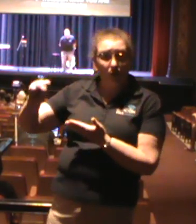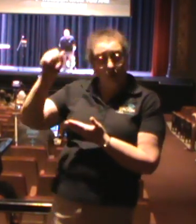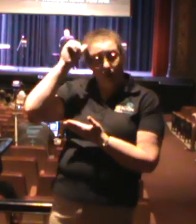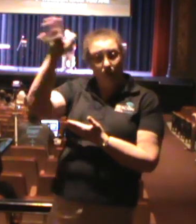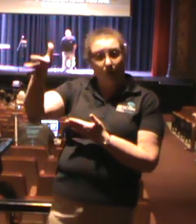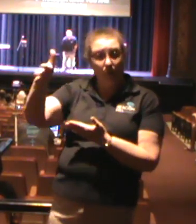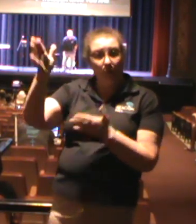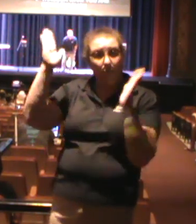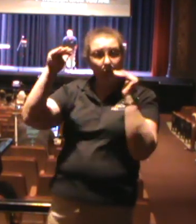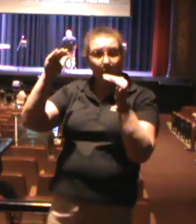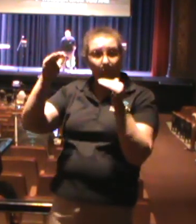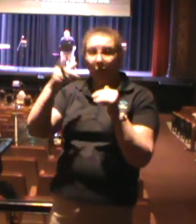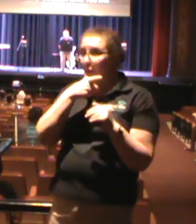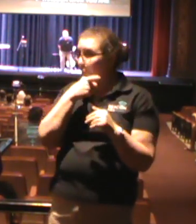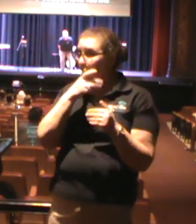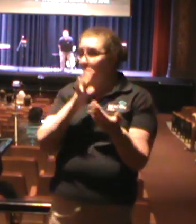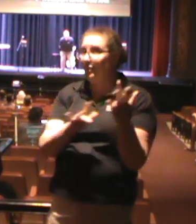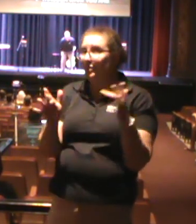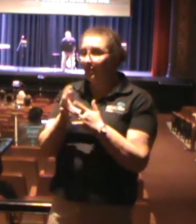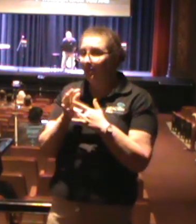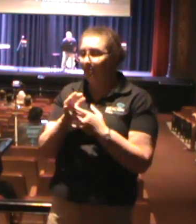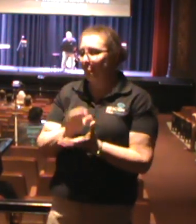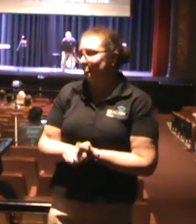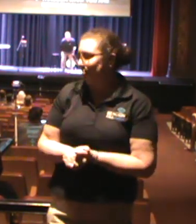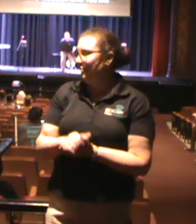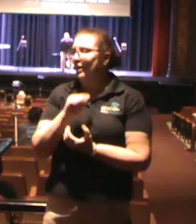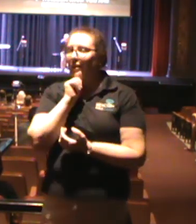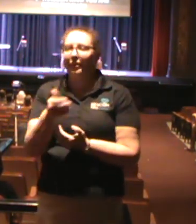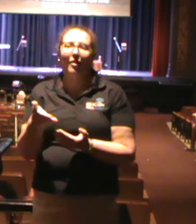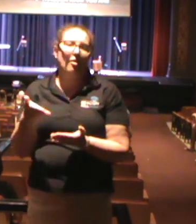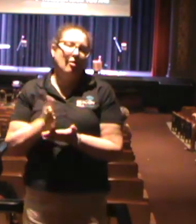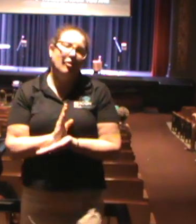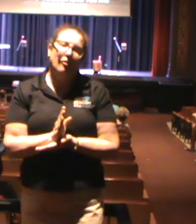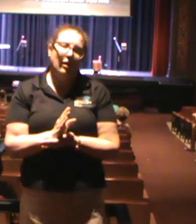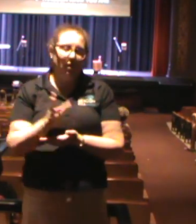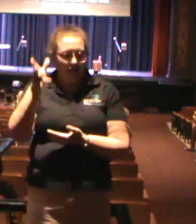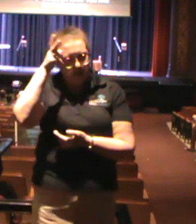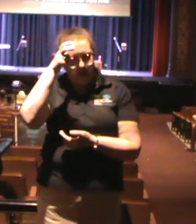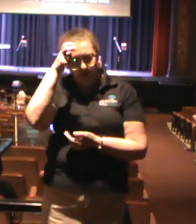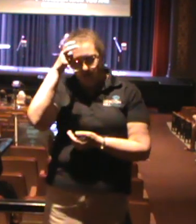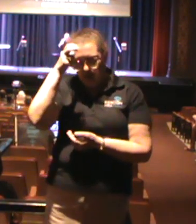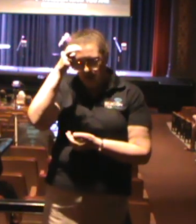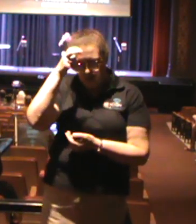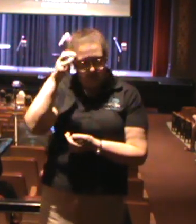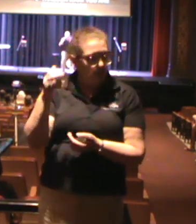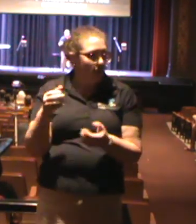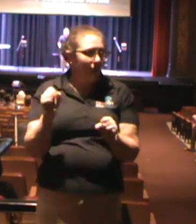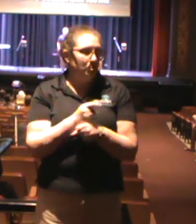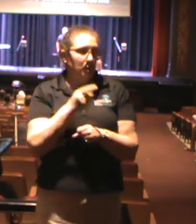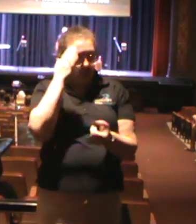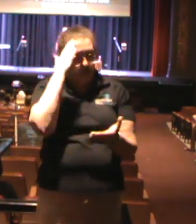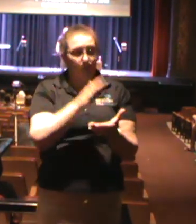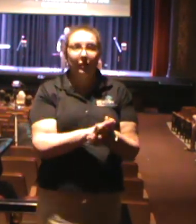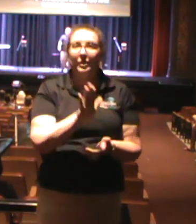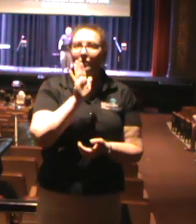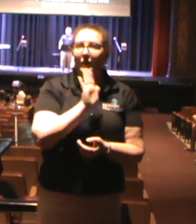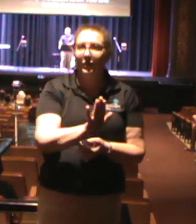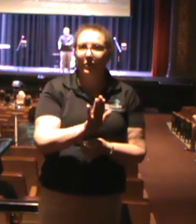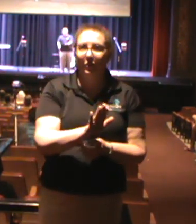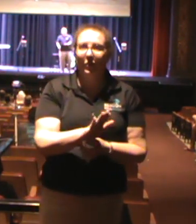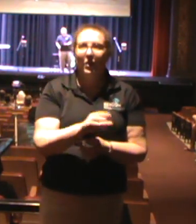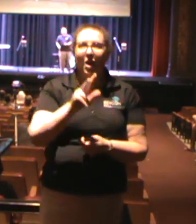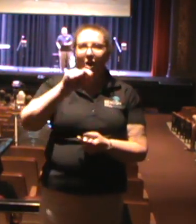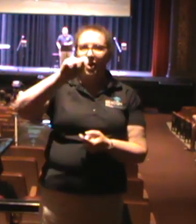Satan convince you that you're Tom Hanks with a volleyball on a deserted island. You are not alone. You are not without hope.